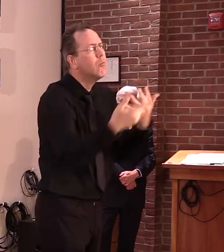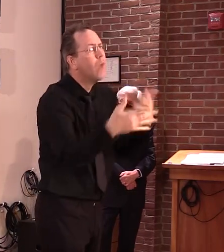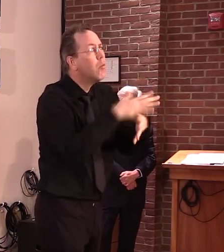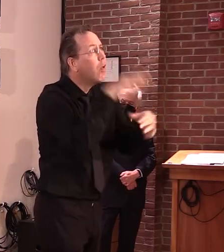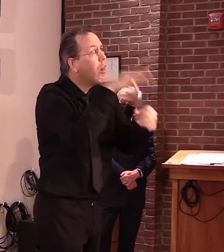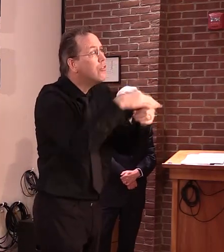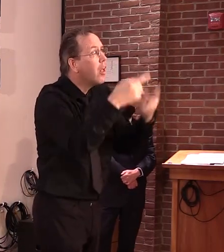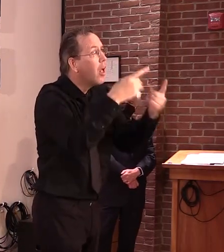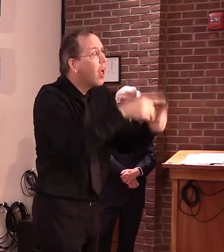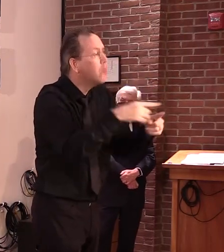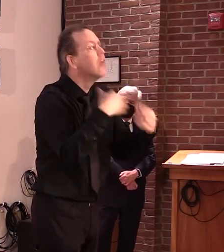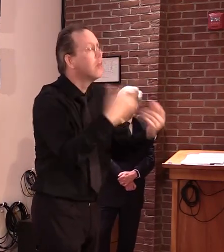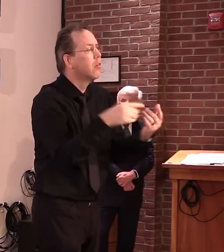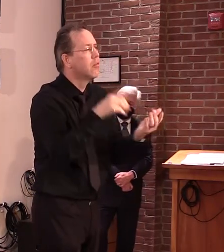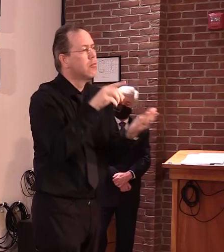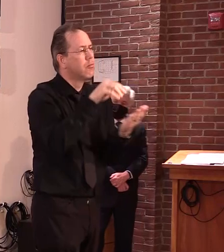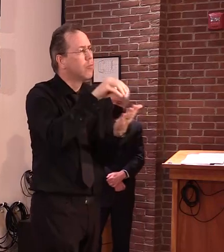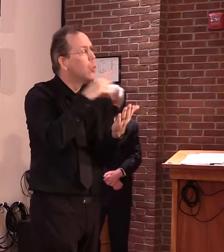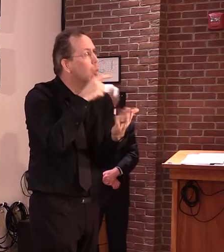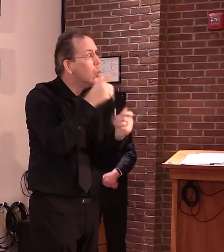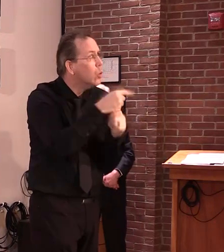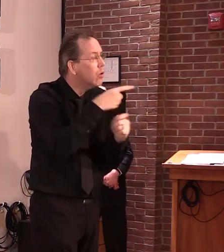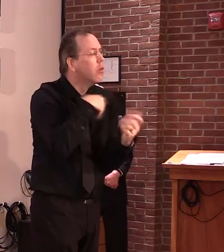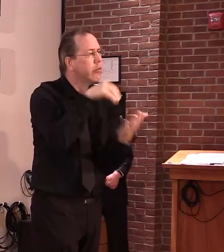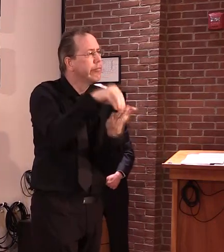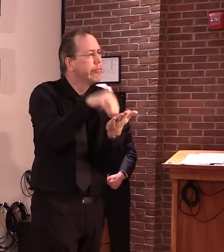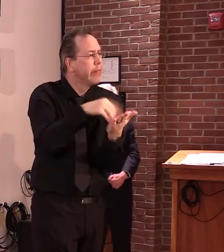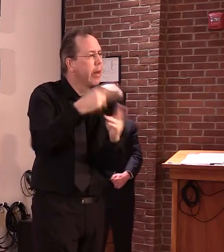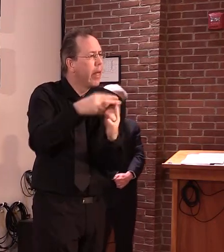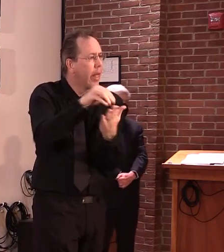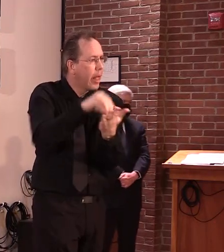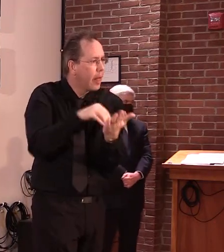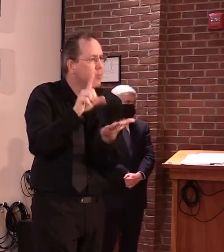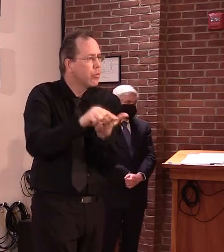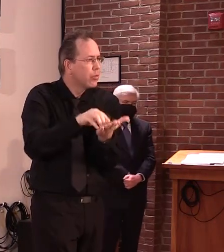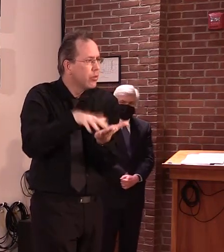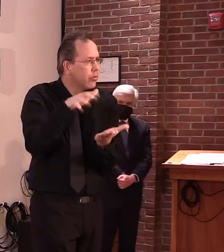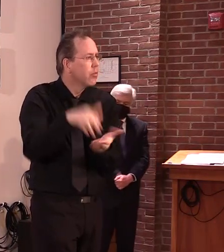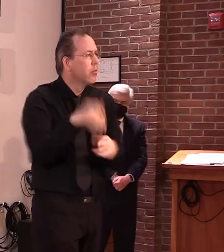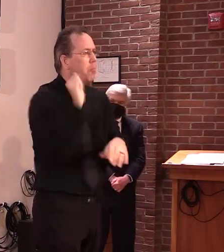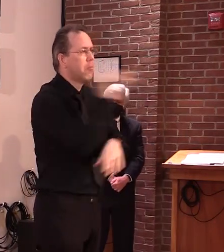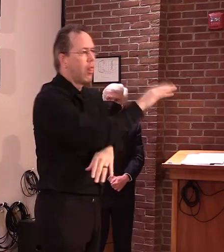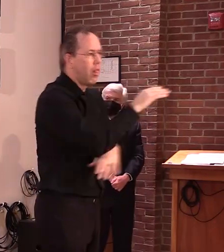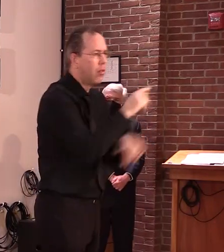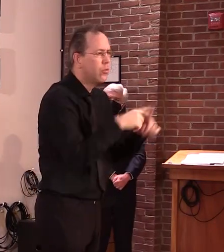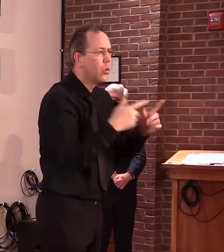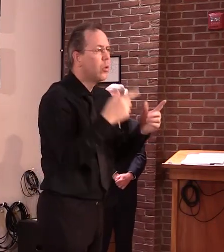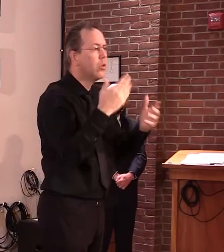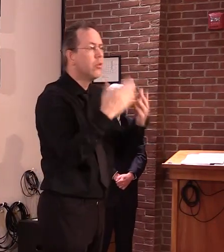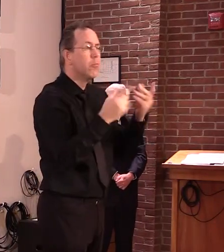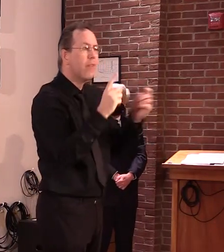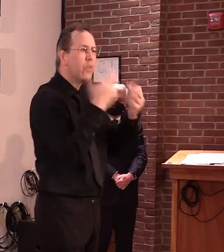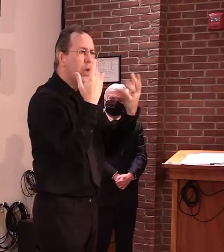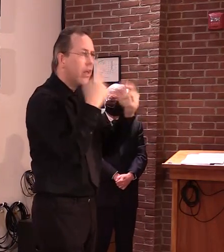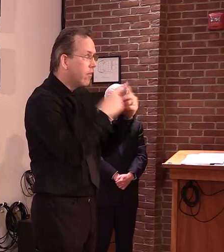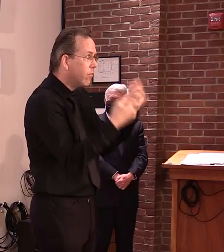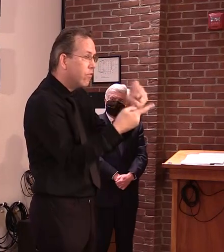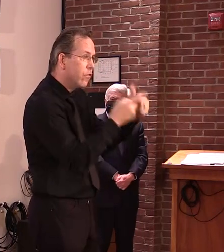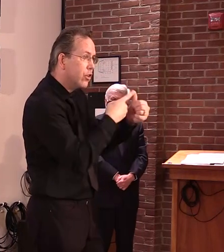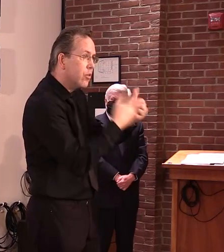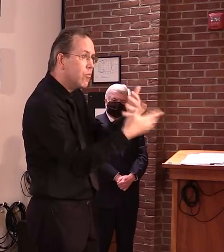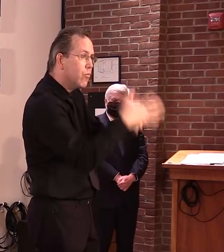I mean, there's still 100 or 200,000 people who are going to vote in that election. So I'm concerned about that one first. But having said that,